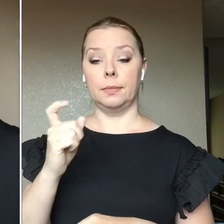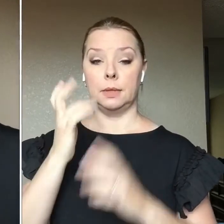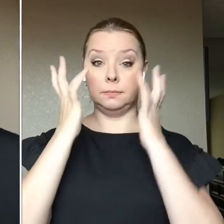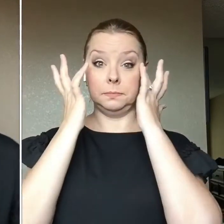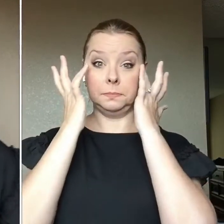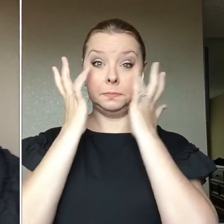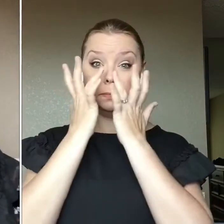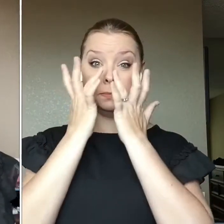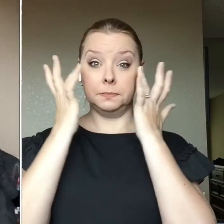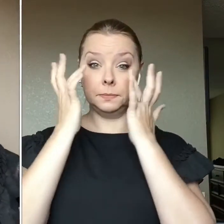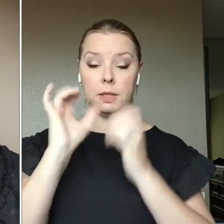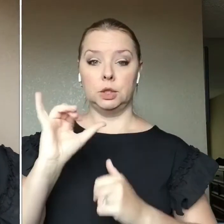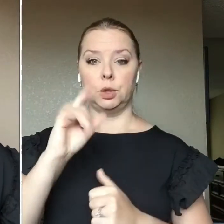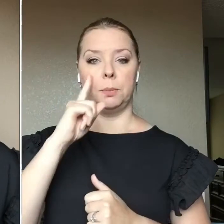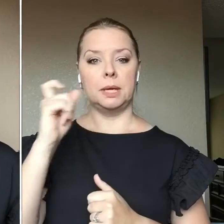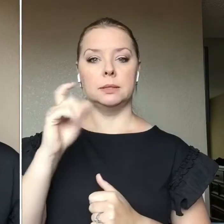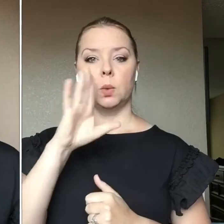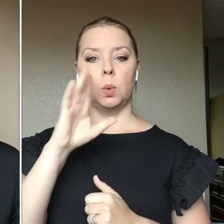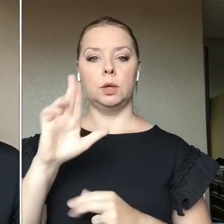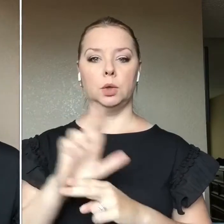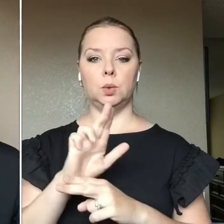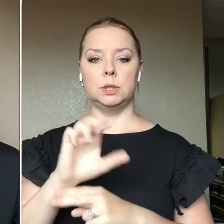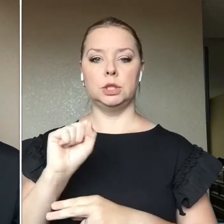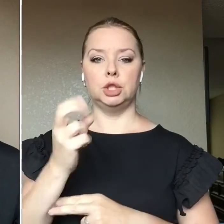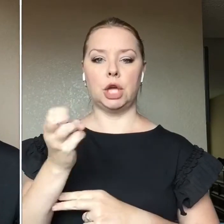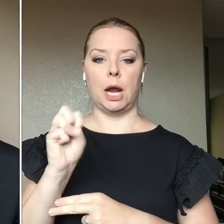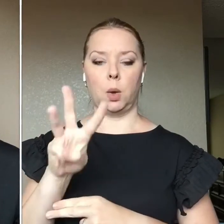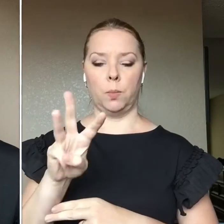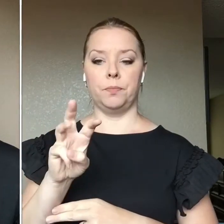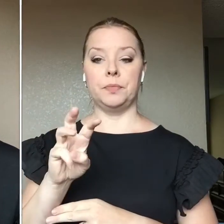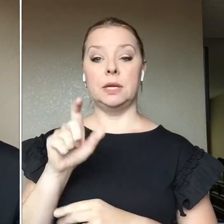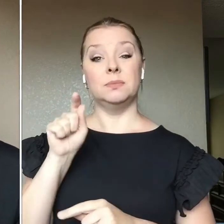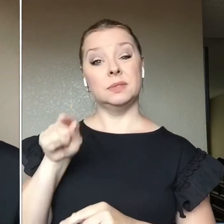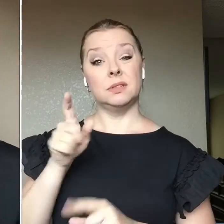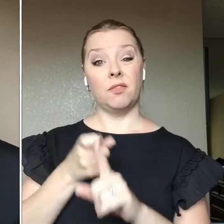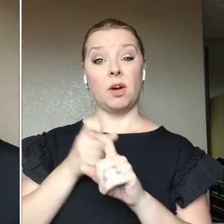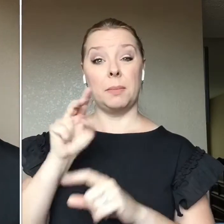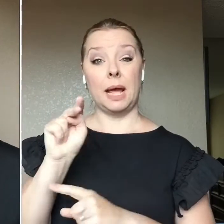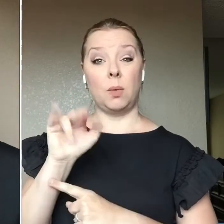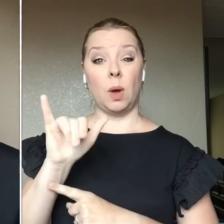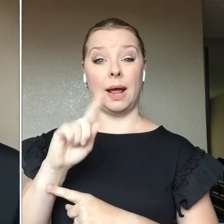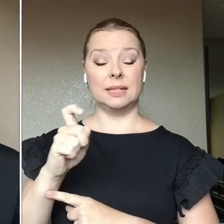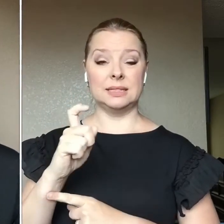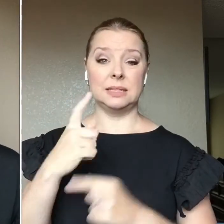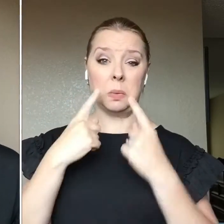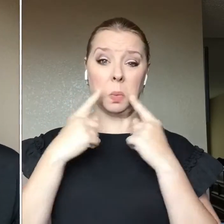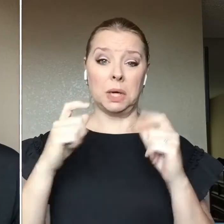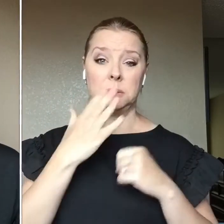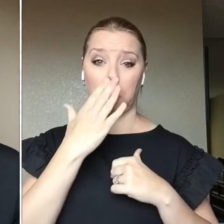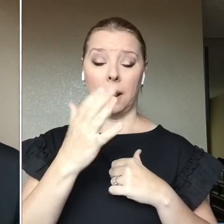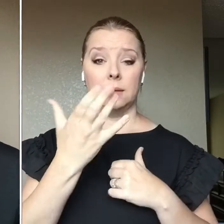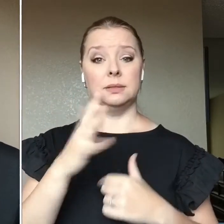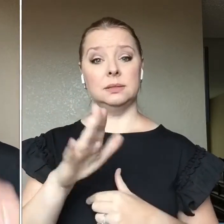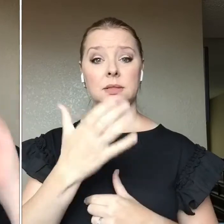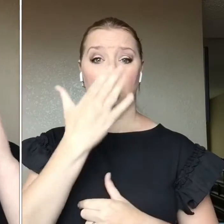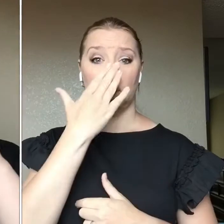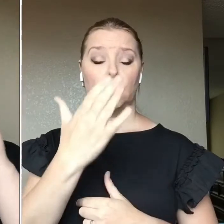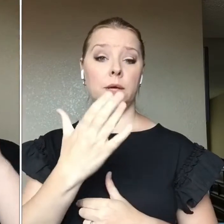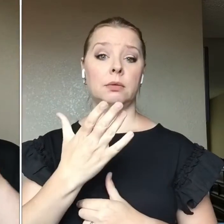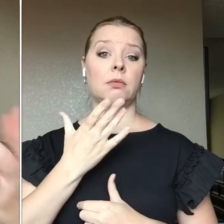shadow there from NYX, um, works really well. I mean, I still get a really decent amount of color payoff with